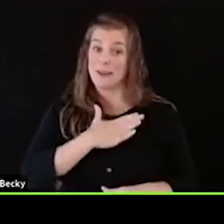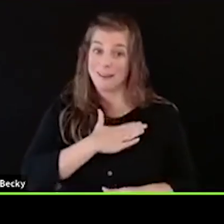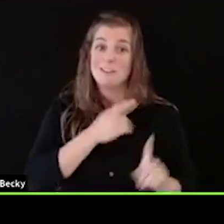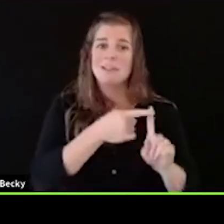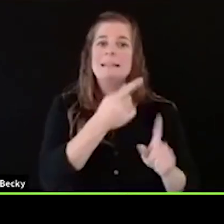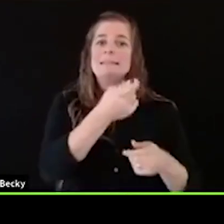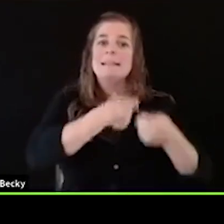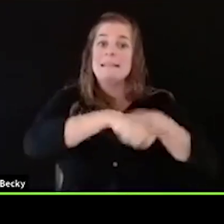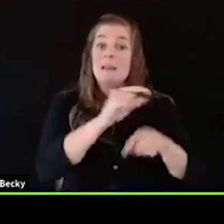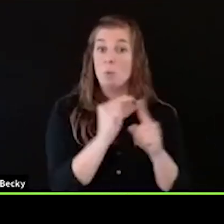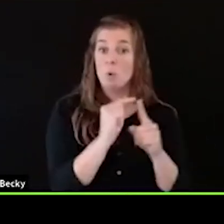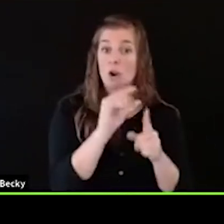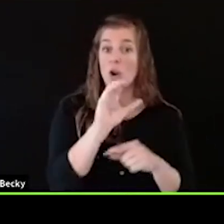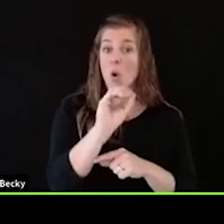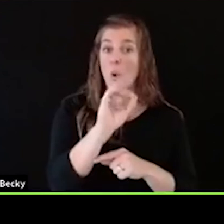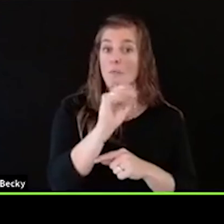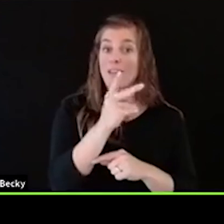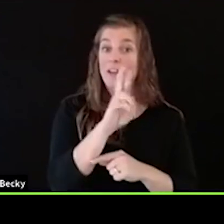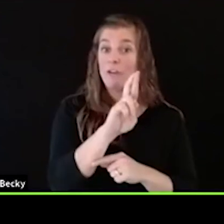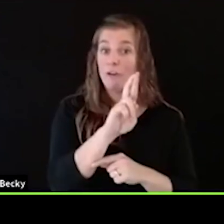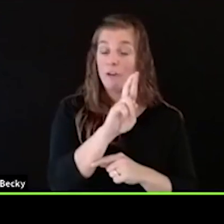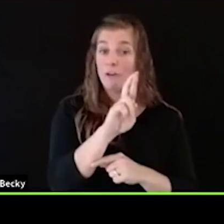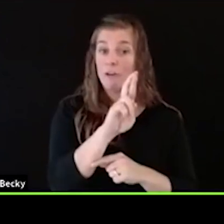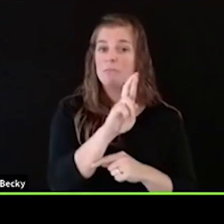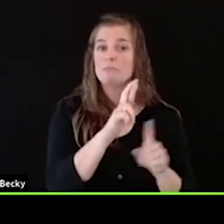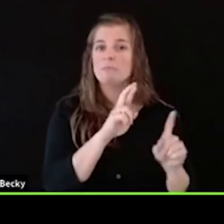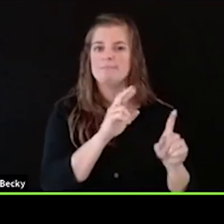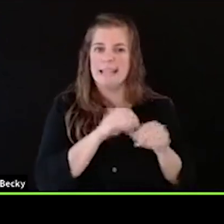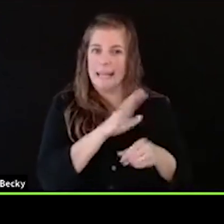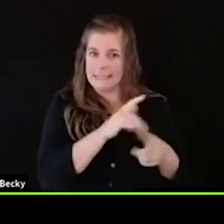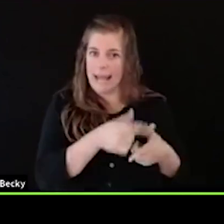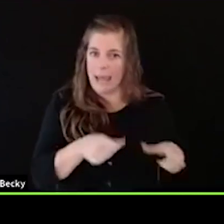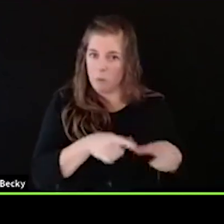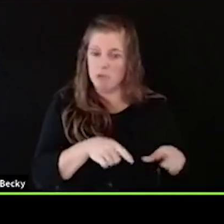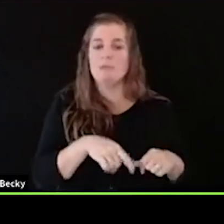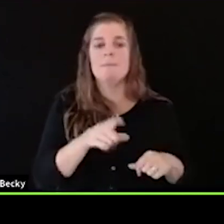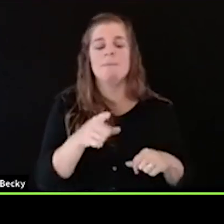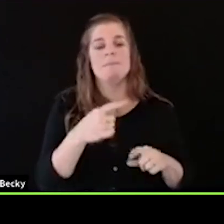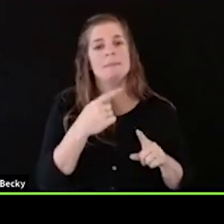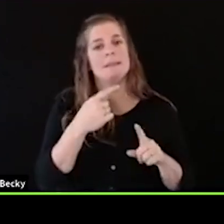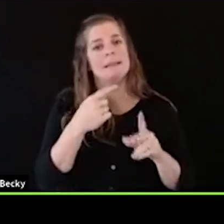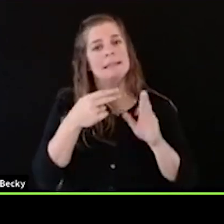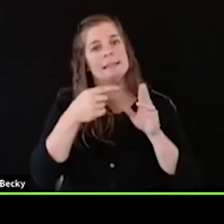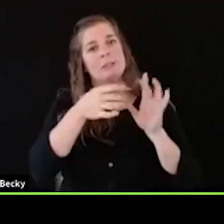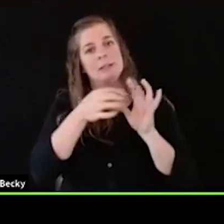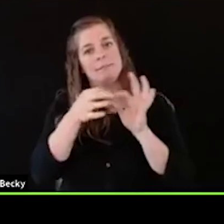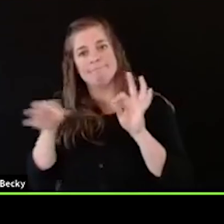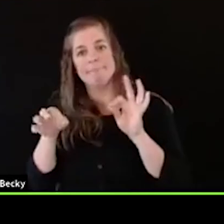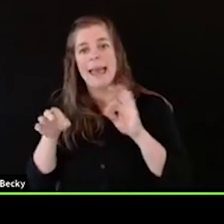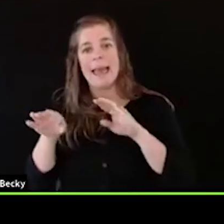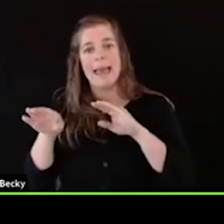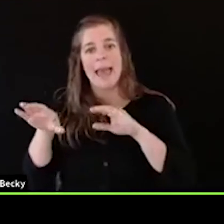offender, in Diné, his mother tongue, the phrase is acting as if you have no family.